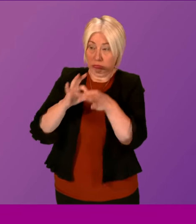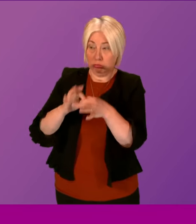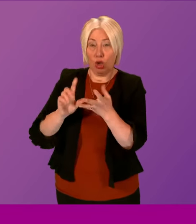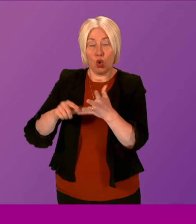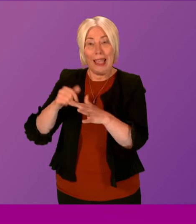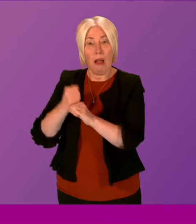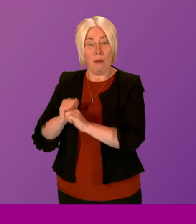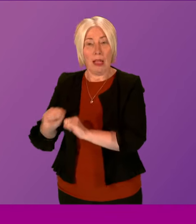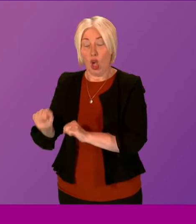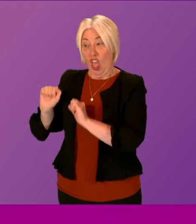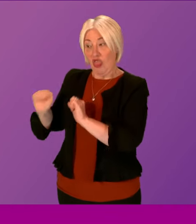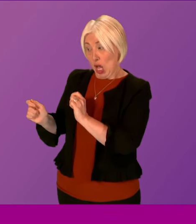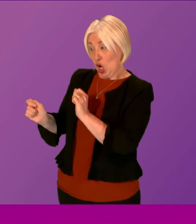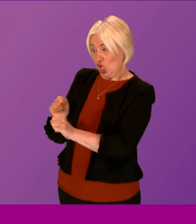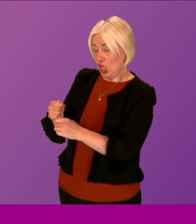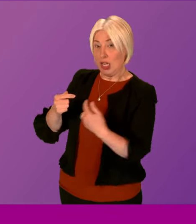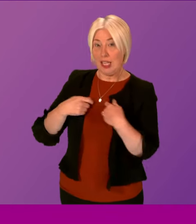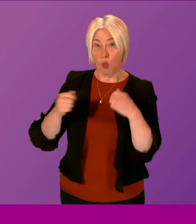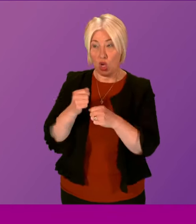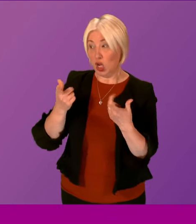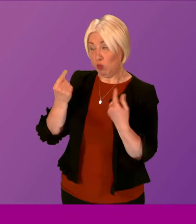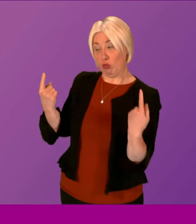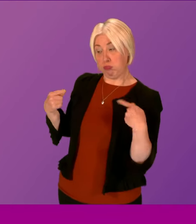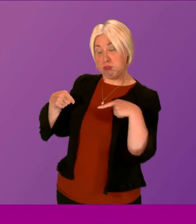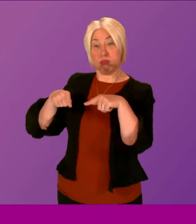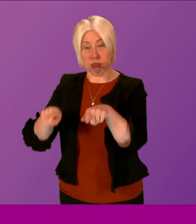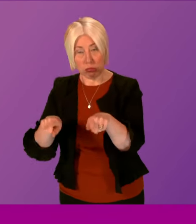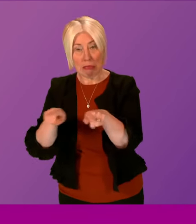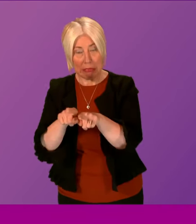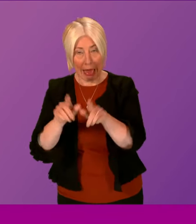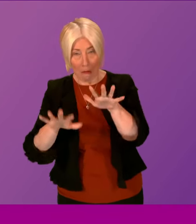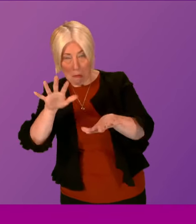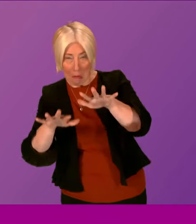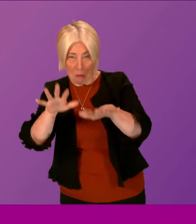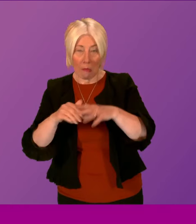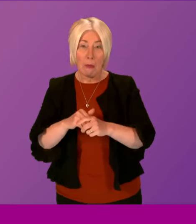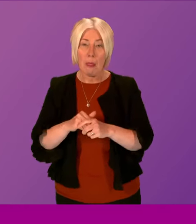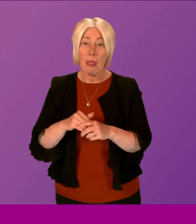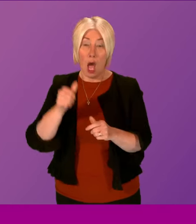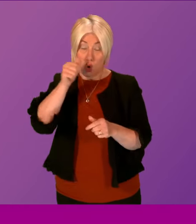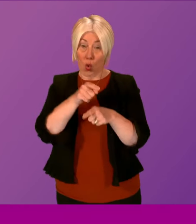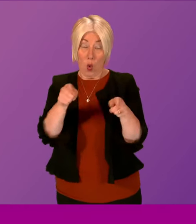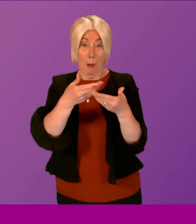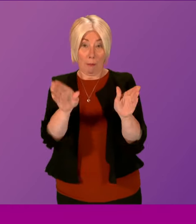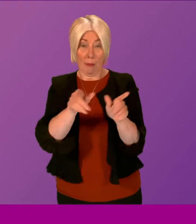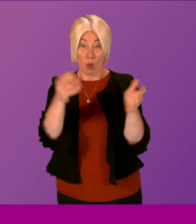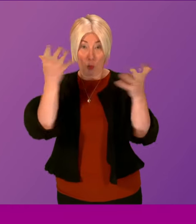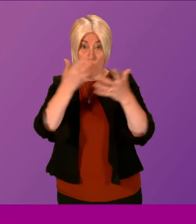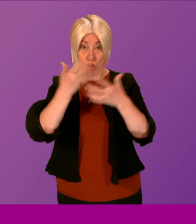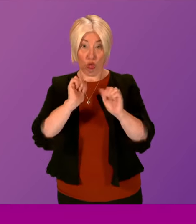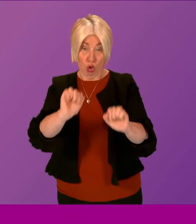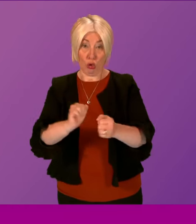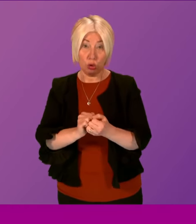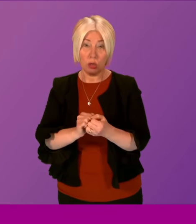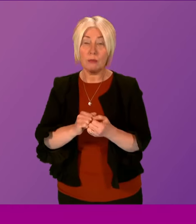some of the changes that they're proposing here in Scotland. I of course understand the public's concern around this issue and we'll always